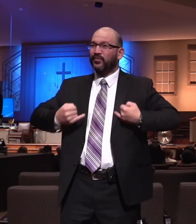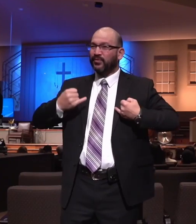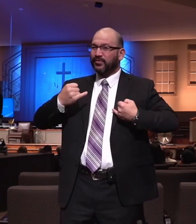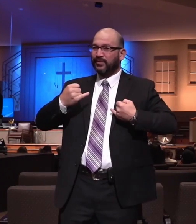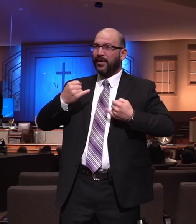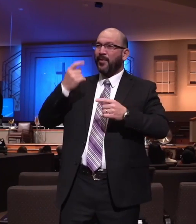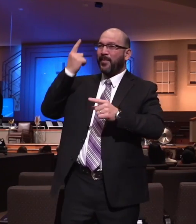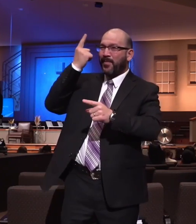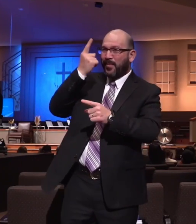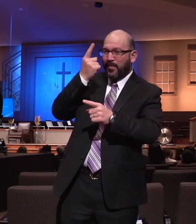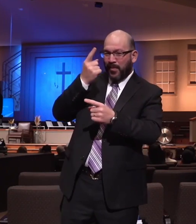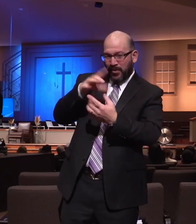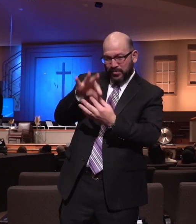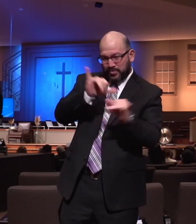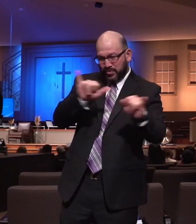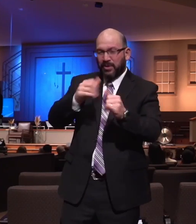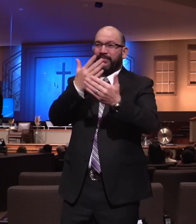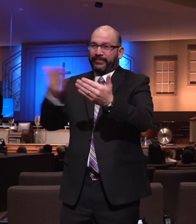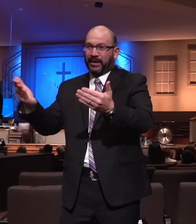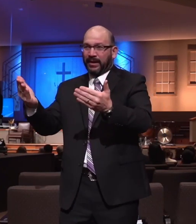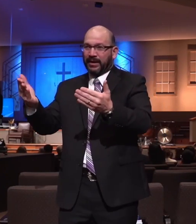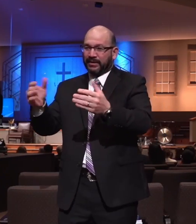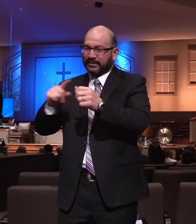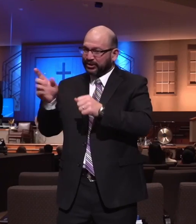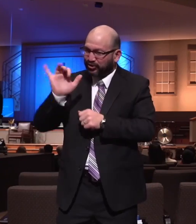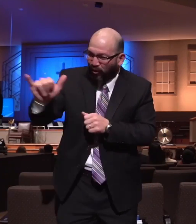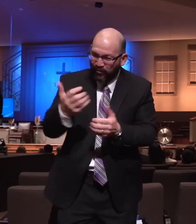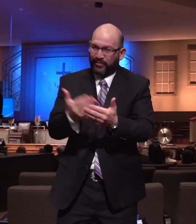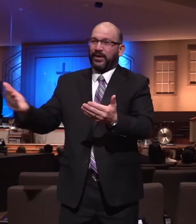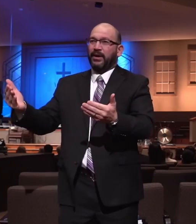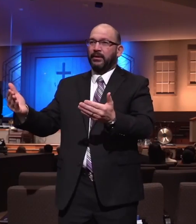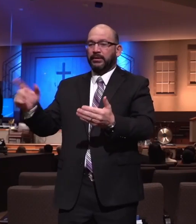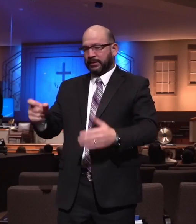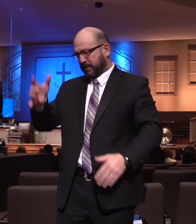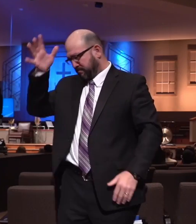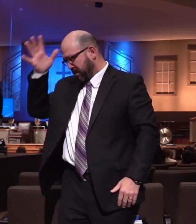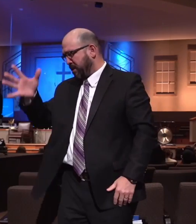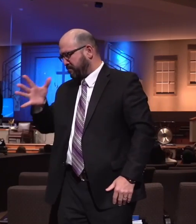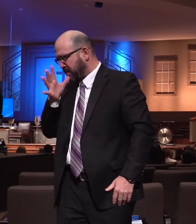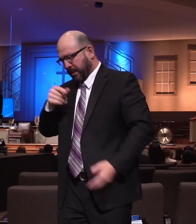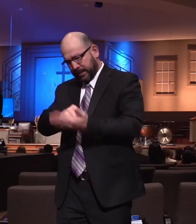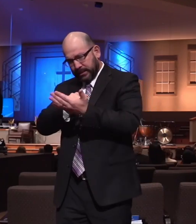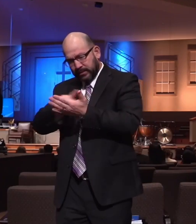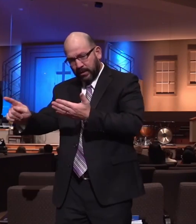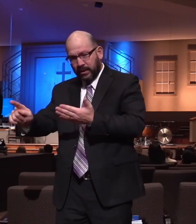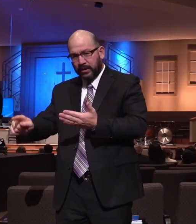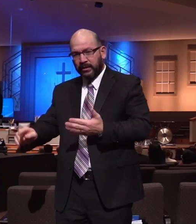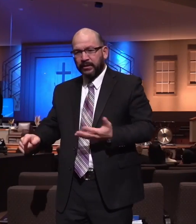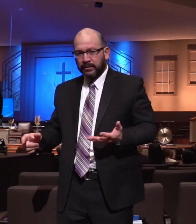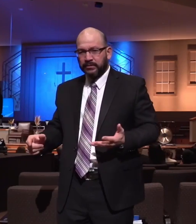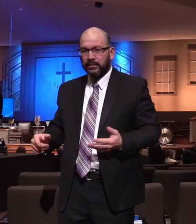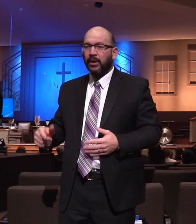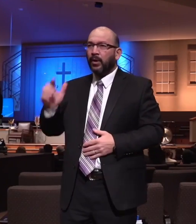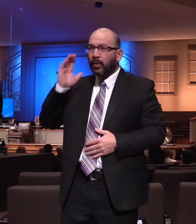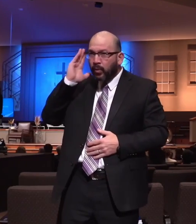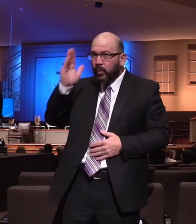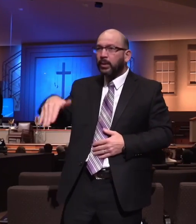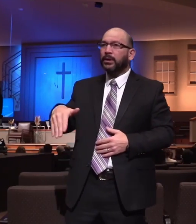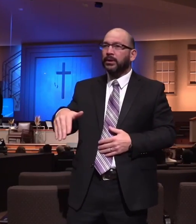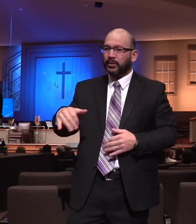things that are eternal. We need some dads and some moms this week not going, oh, we got homework, and oh, we got this, and